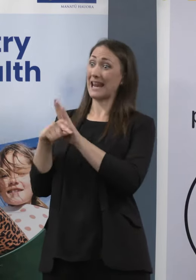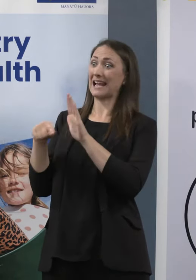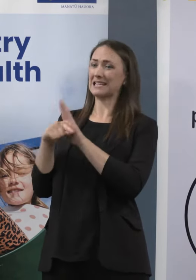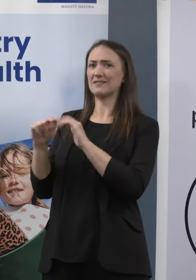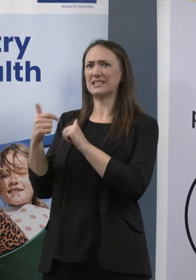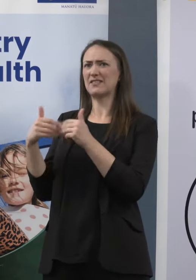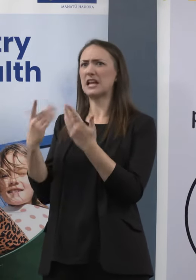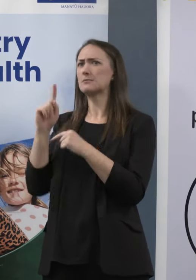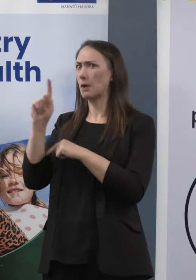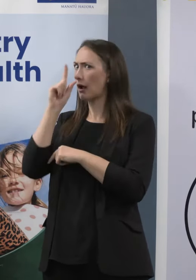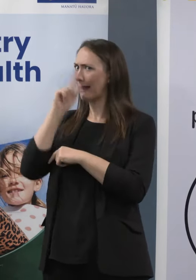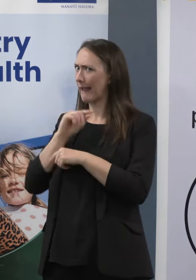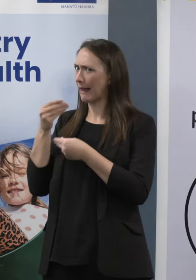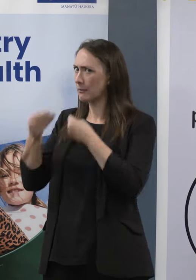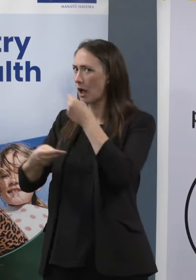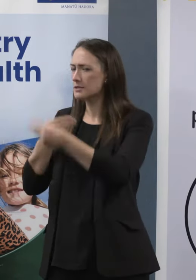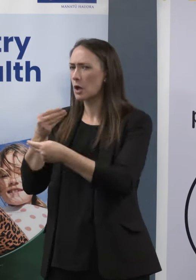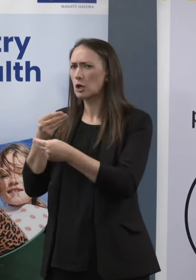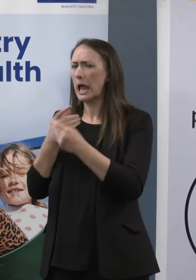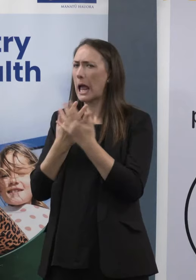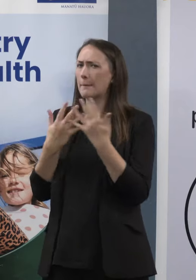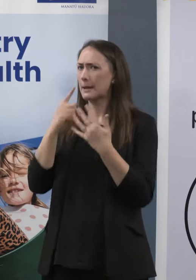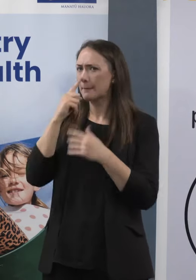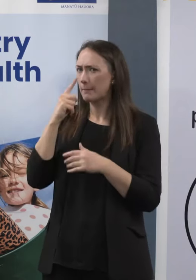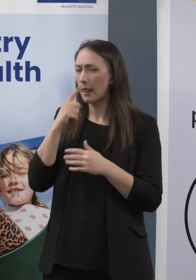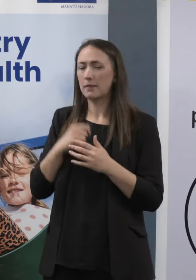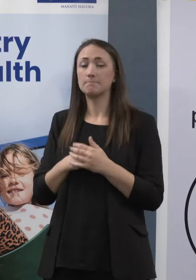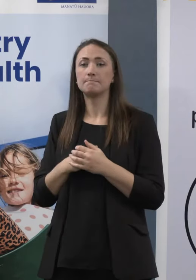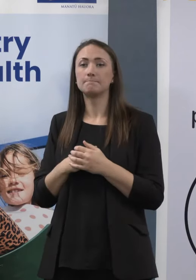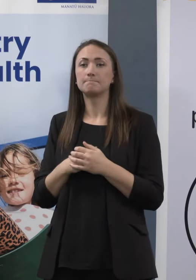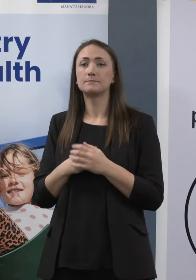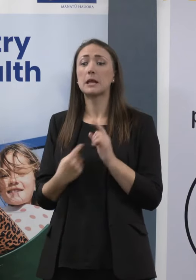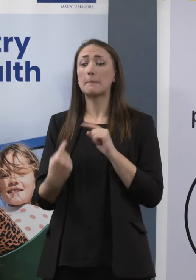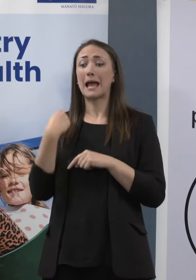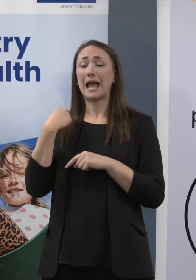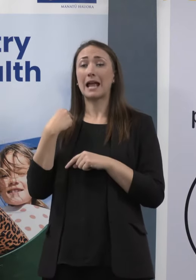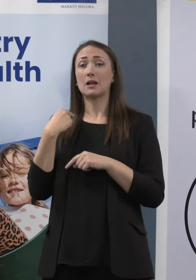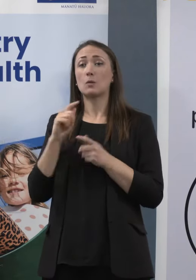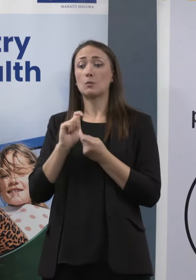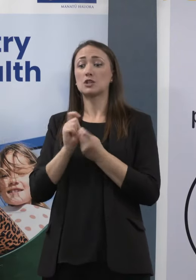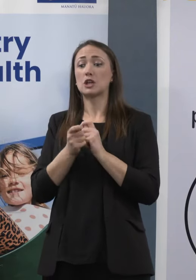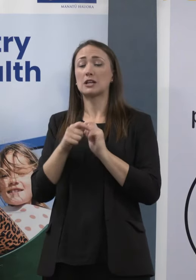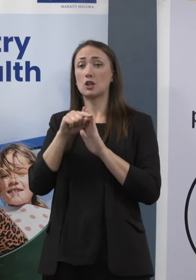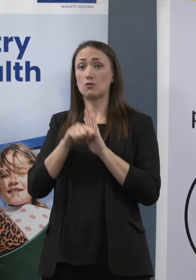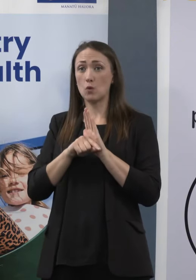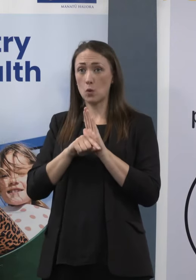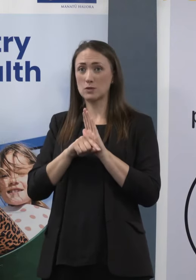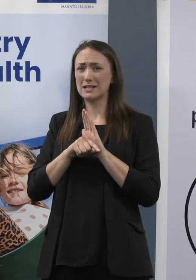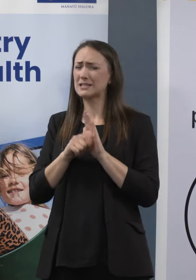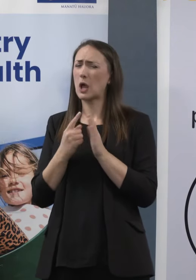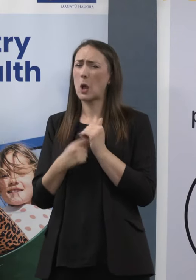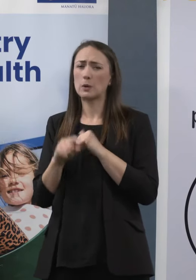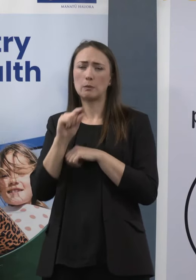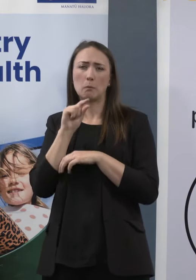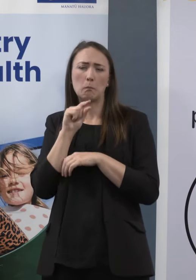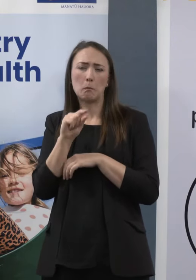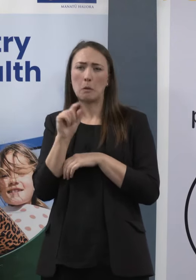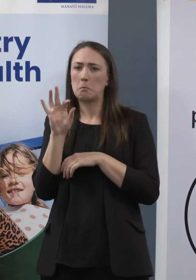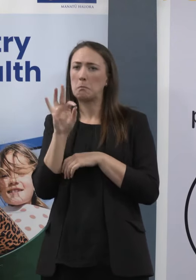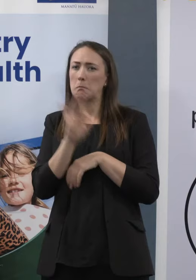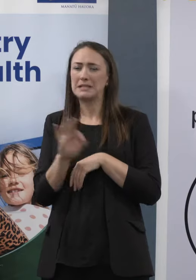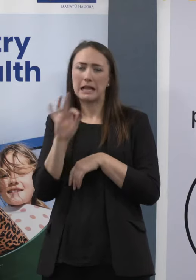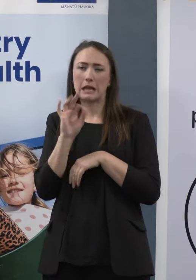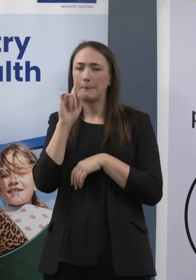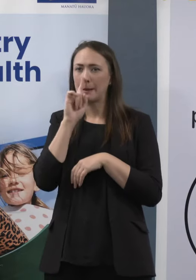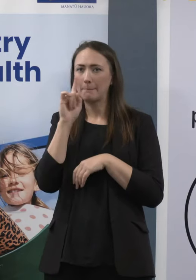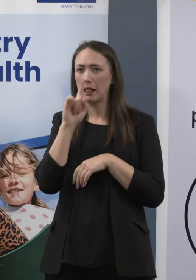some modelling of this when we shifted from ten to seven days. My recollection is, it's a few percent of people will still be